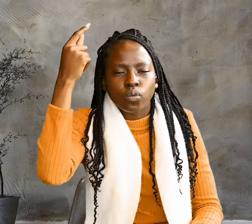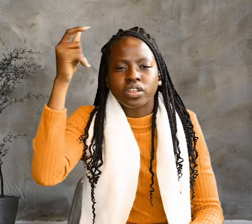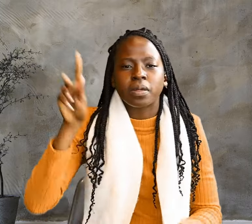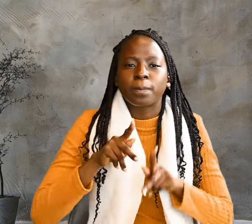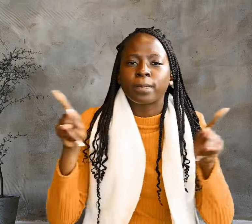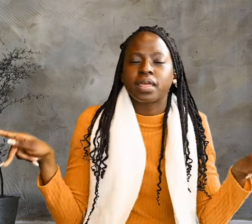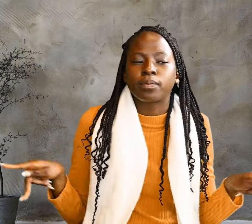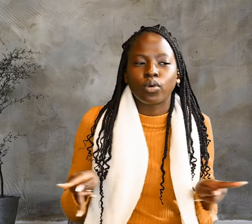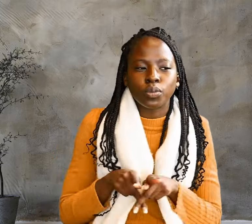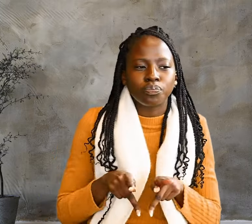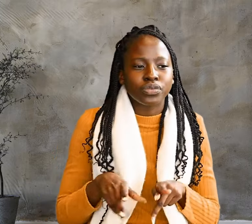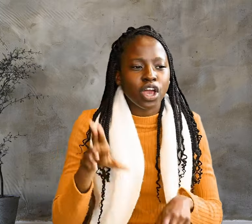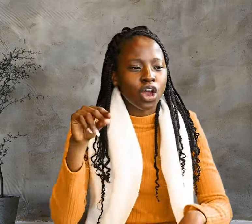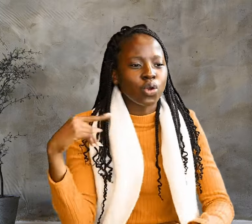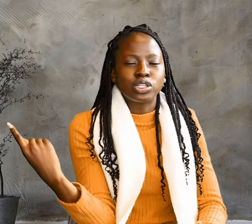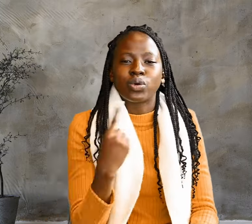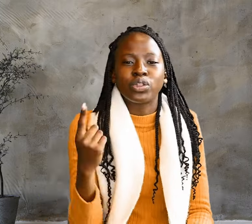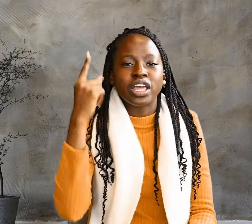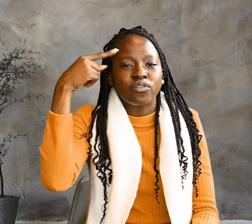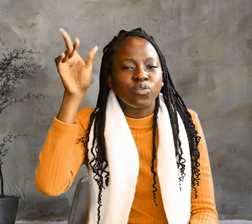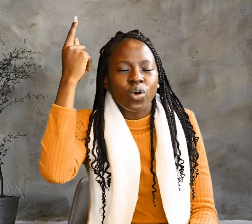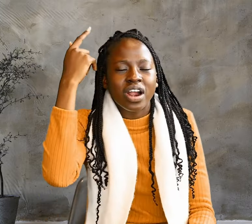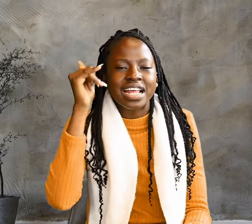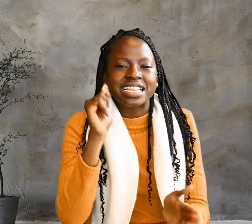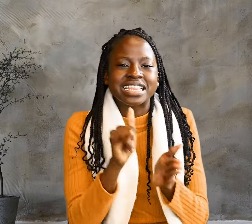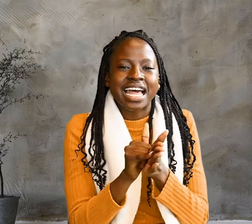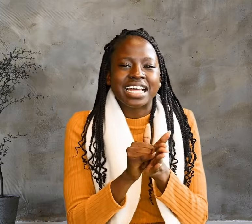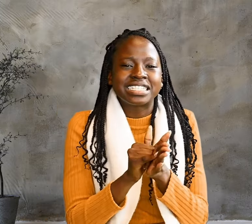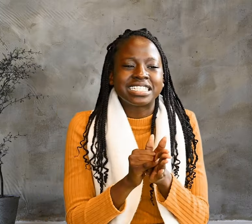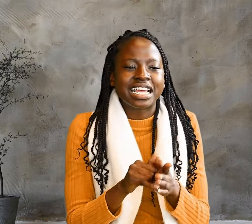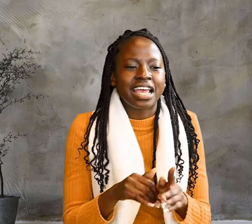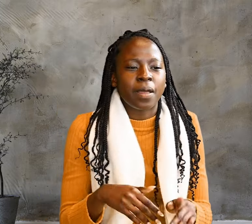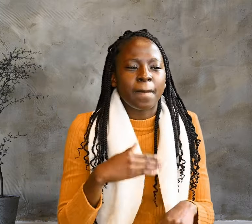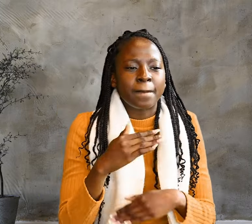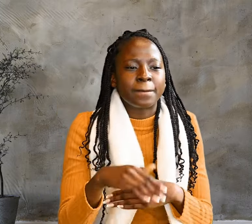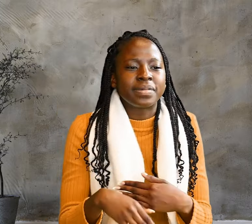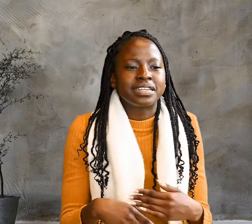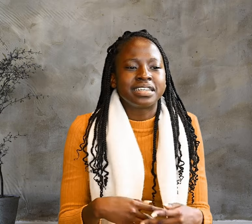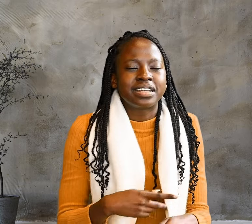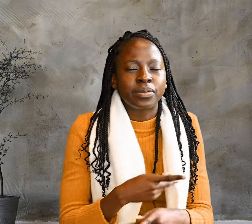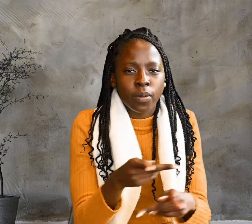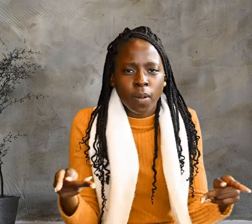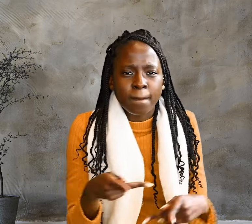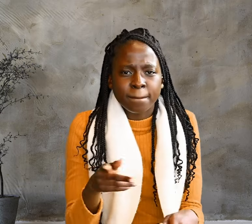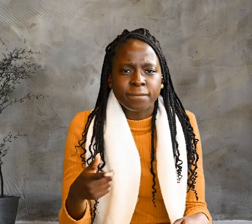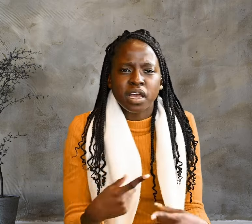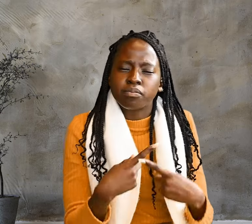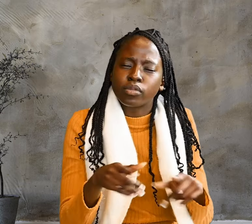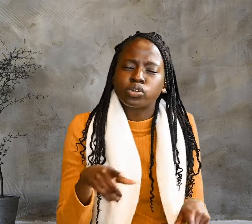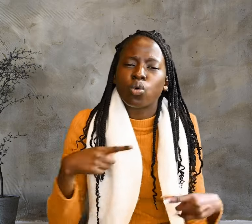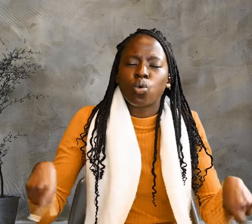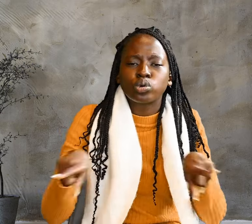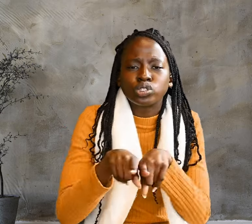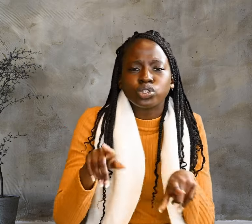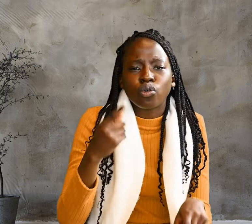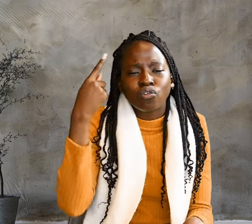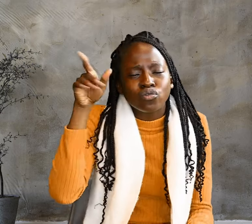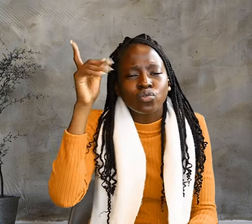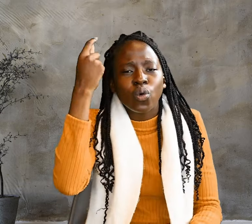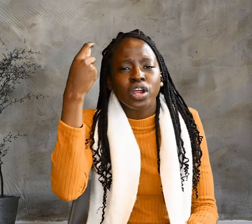And not only for that nation, but also for the scattered children of God to bring them together and make them